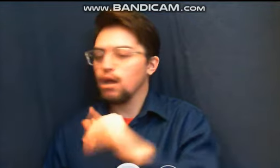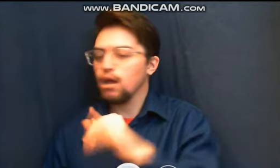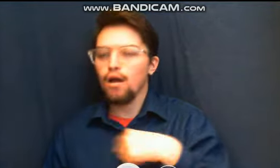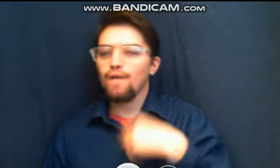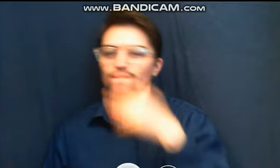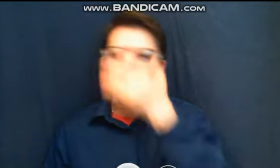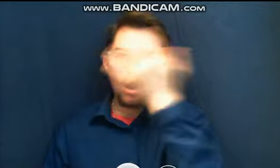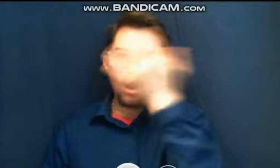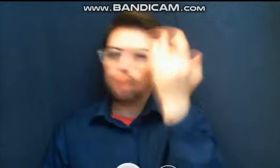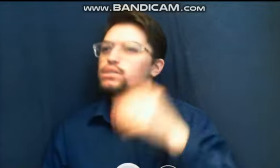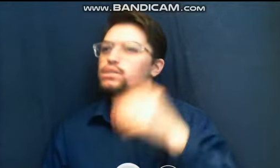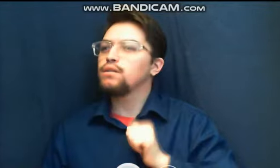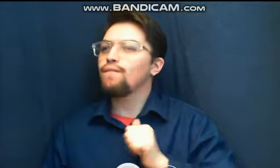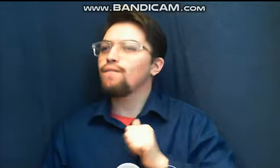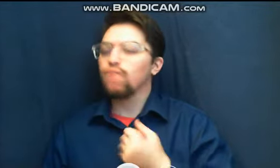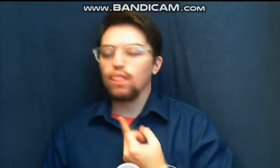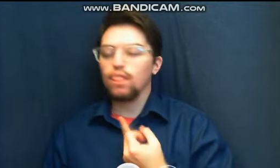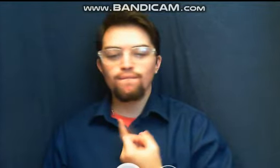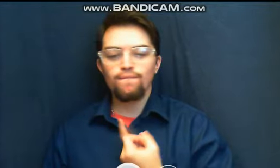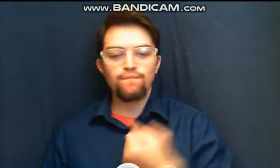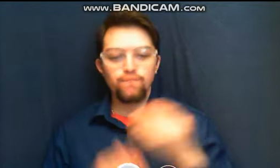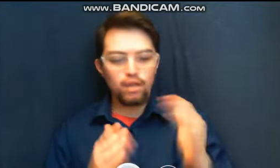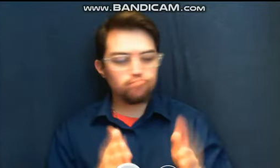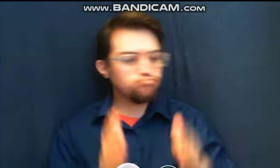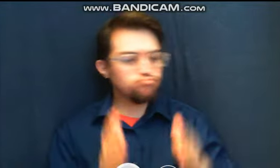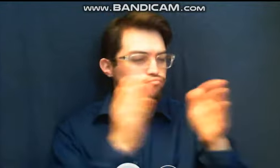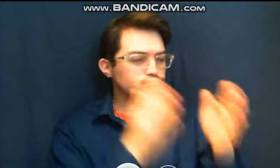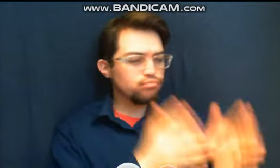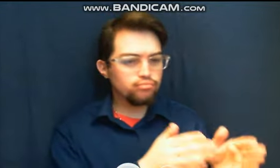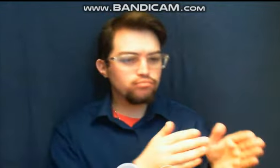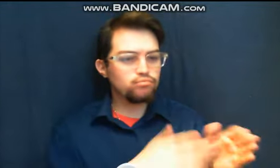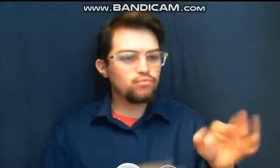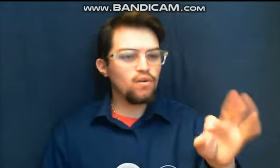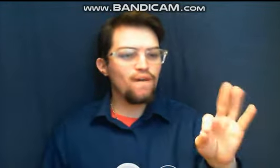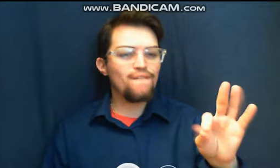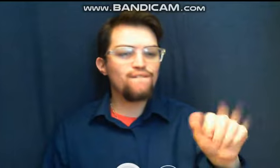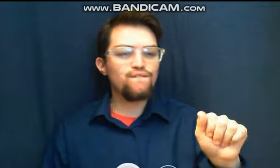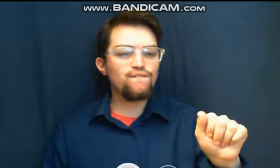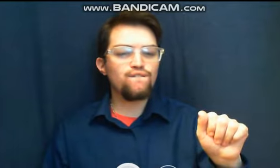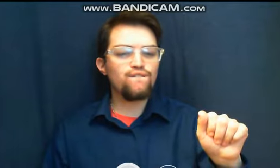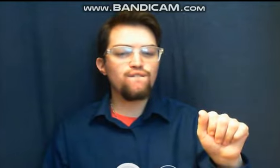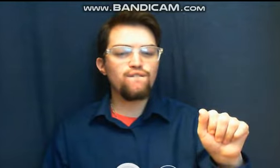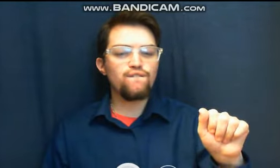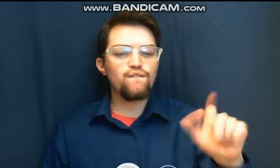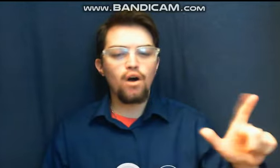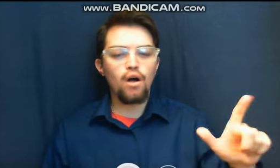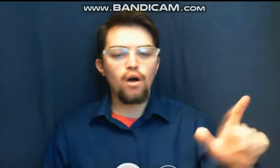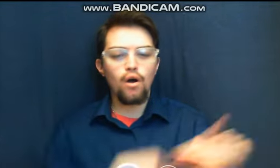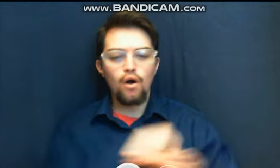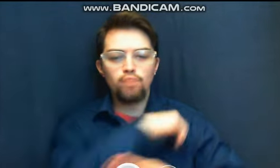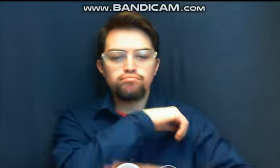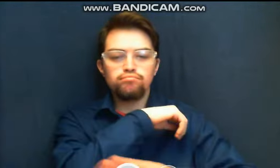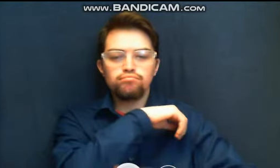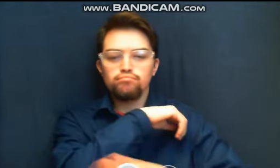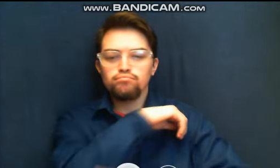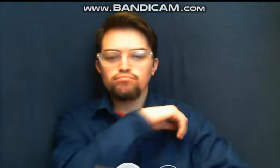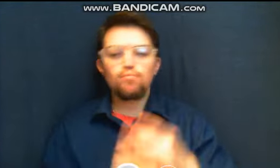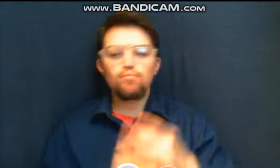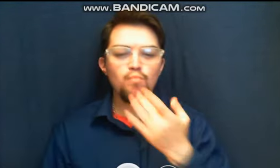last season, fall, anybody like fall, best of all season, 1, so what's the most popular